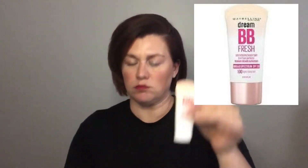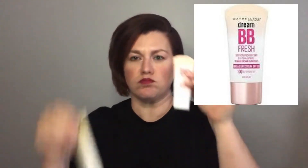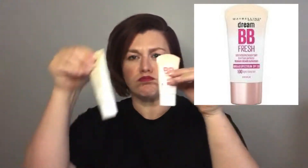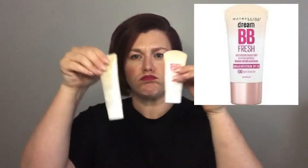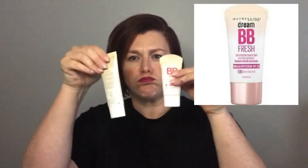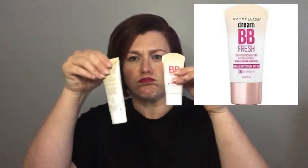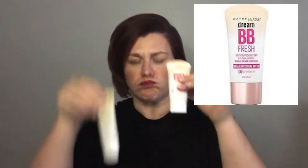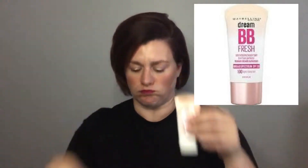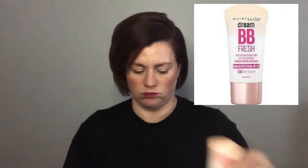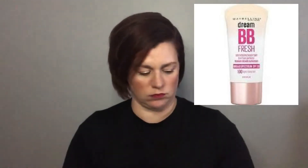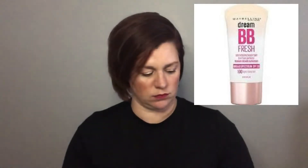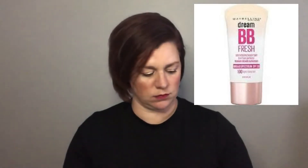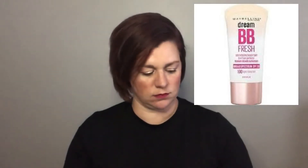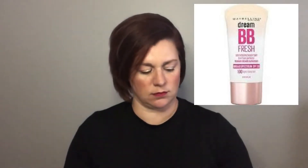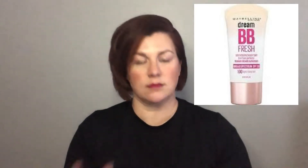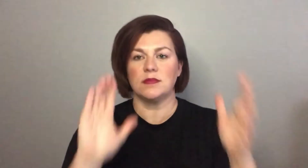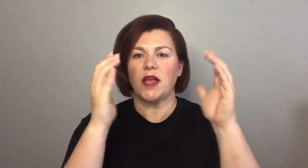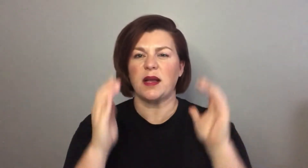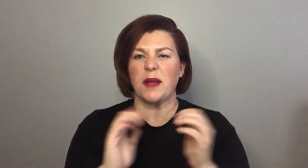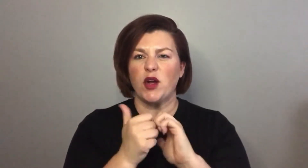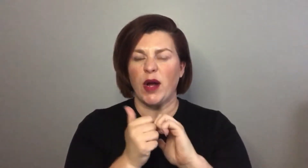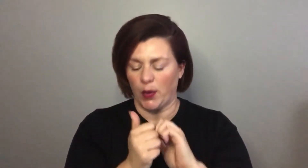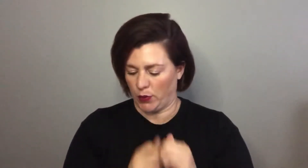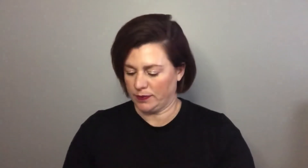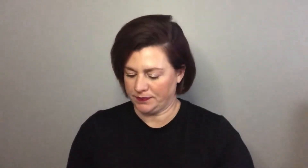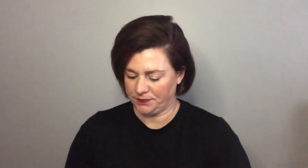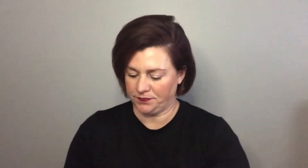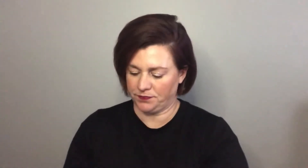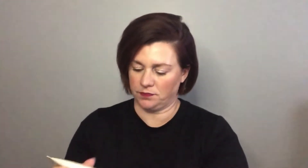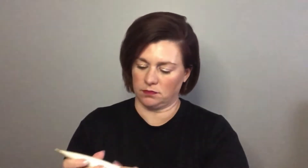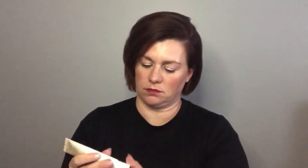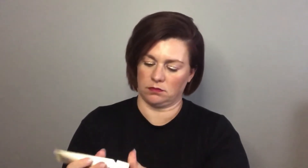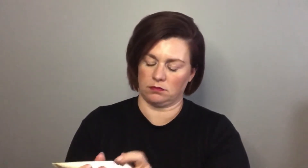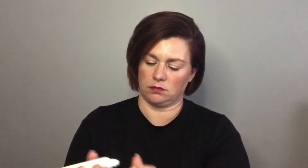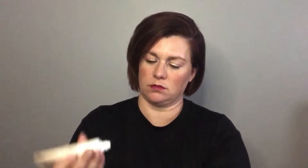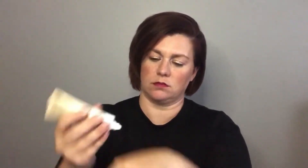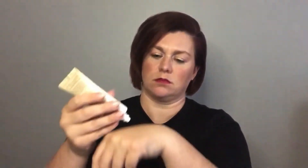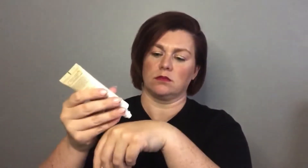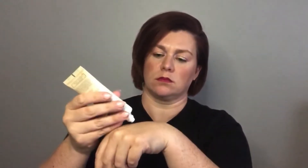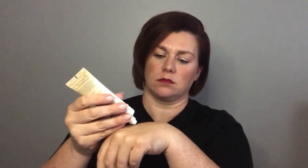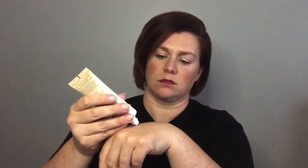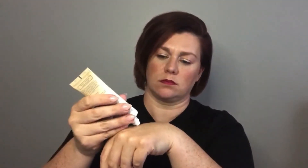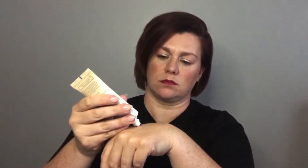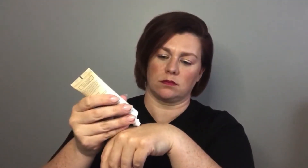the Maybelline Dream BB Fresh so we're going to compare and see which one I like more